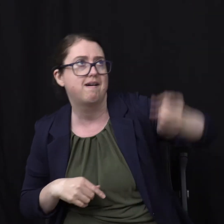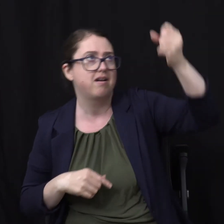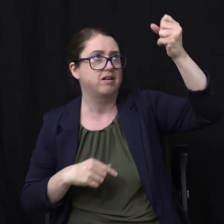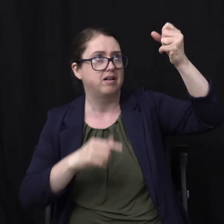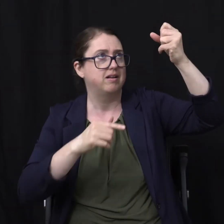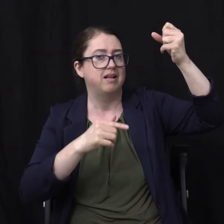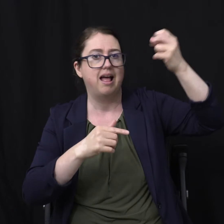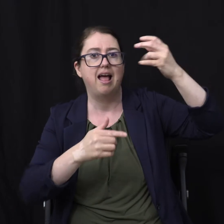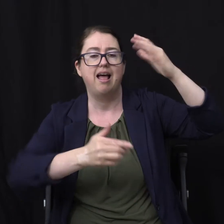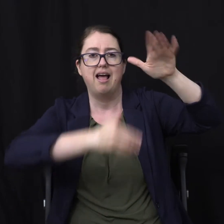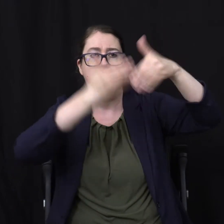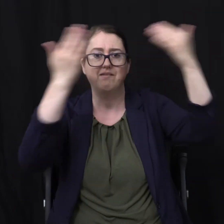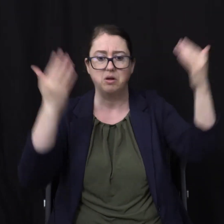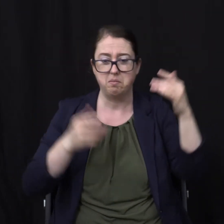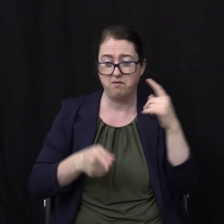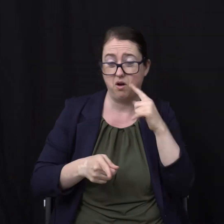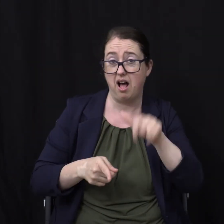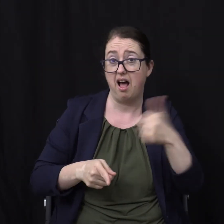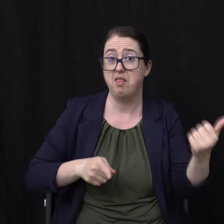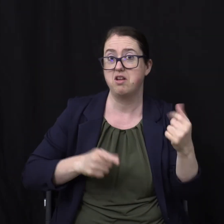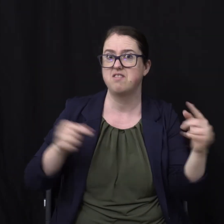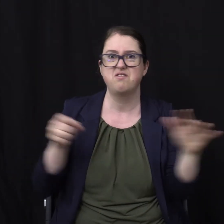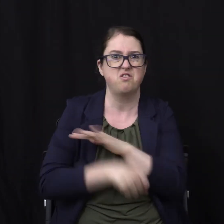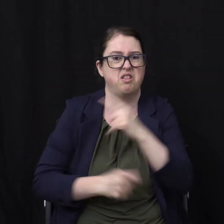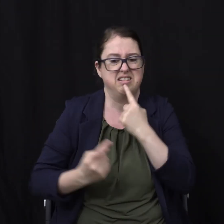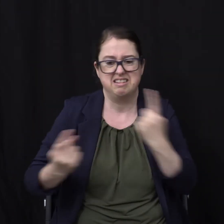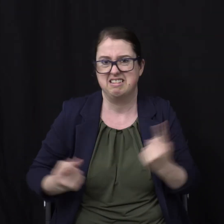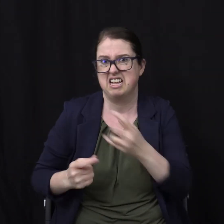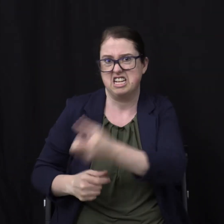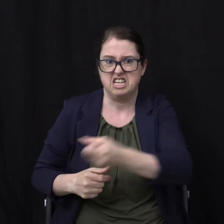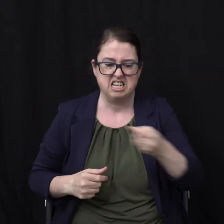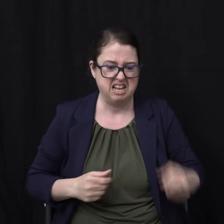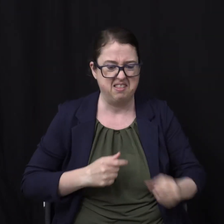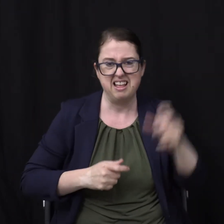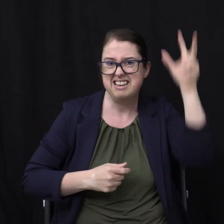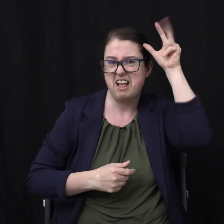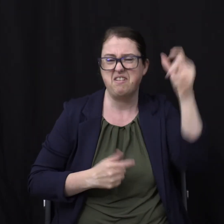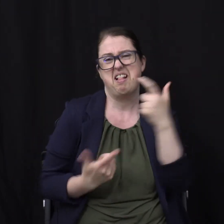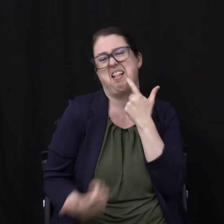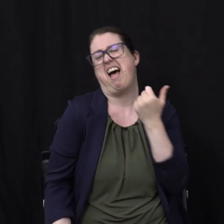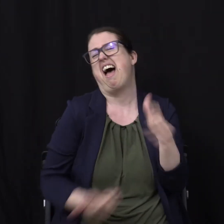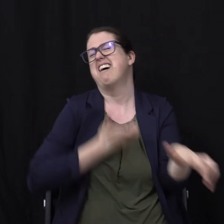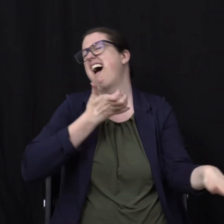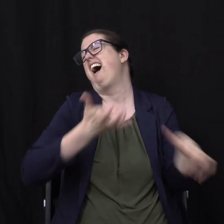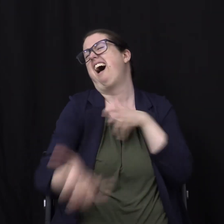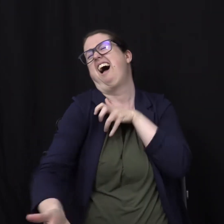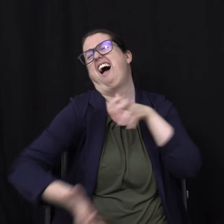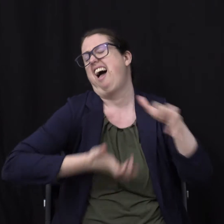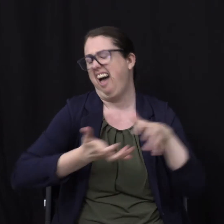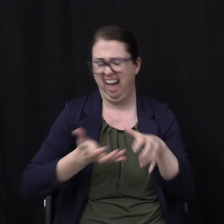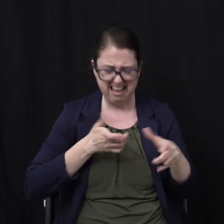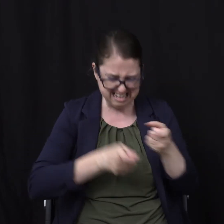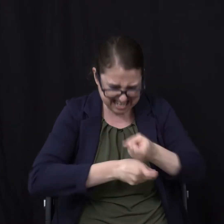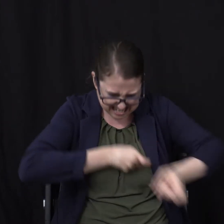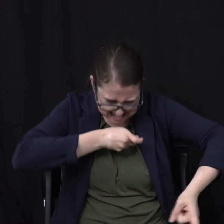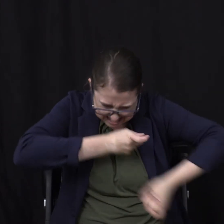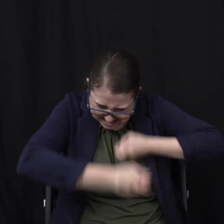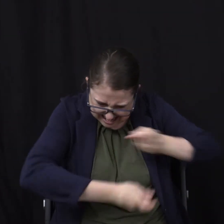wicked of sinners The devil laughs An evil laugh As he tortures souls Day after day And